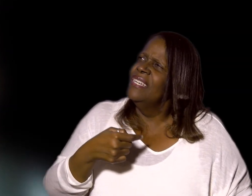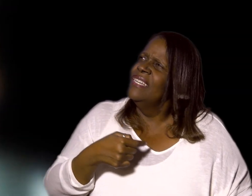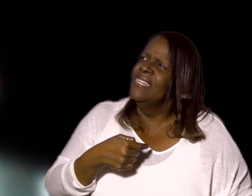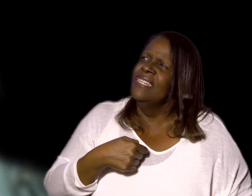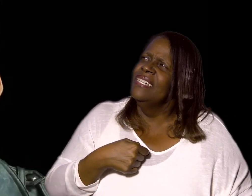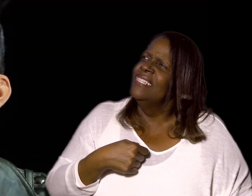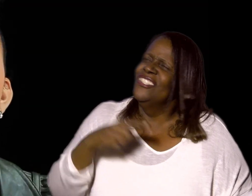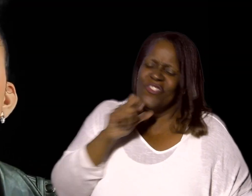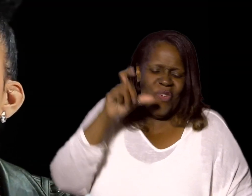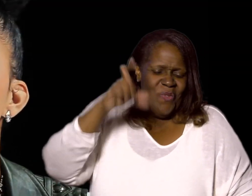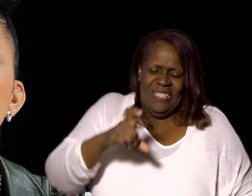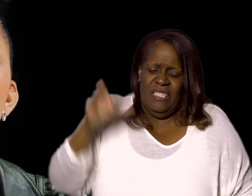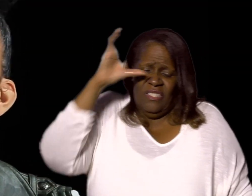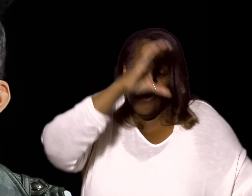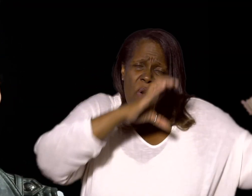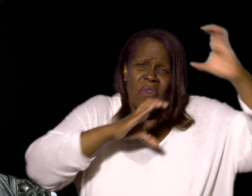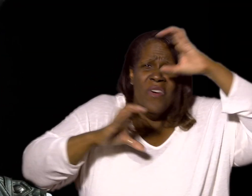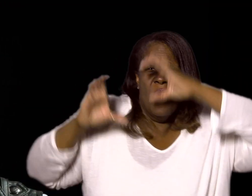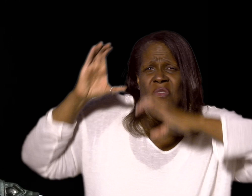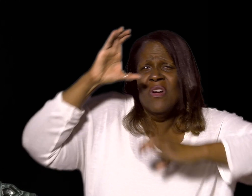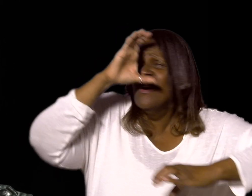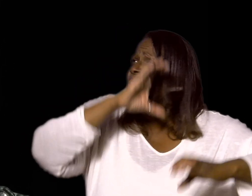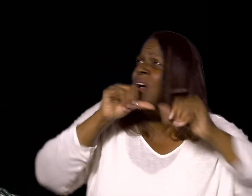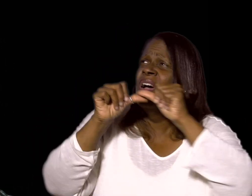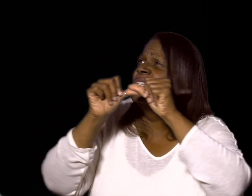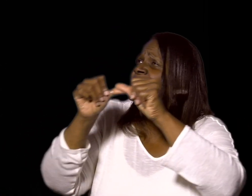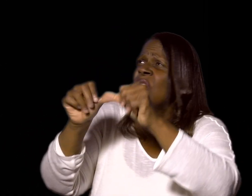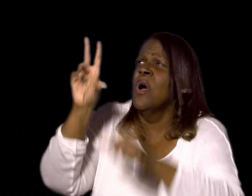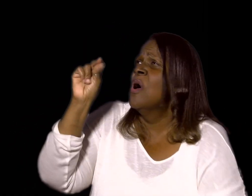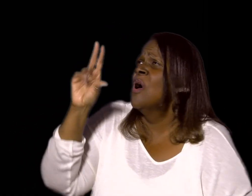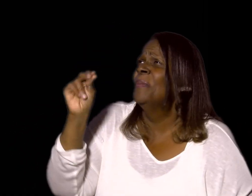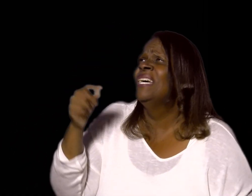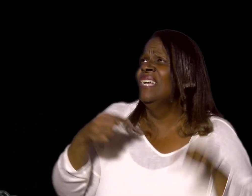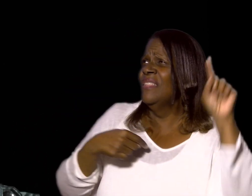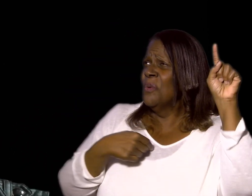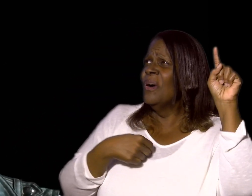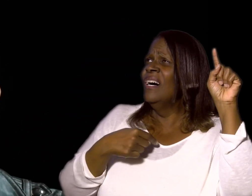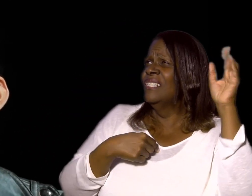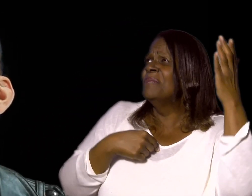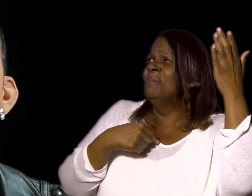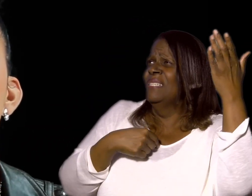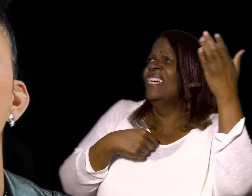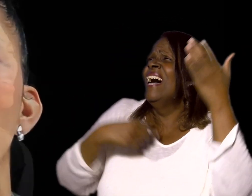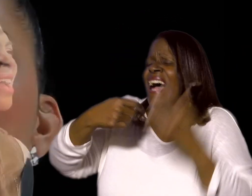You don't have to search no further Cause I'll be the one, yes